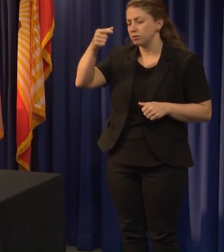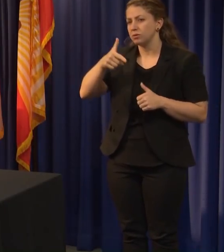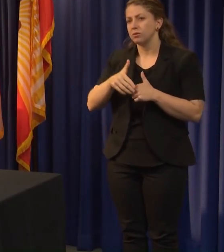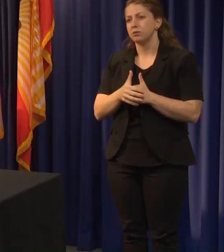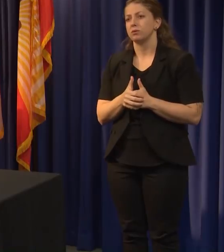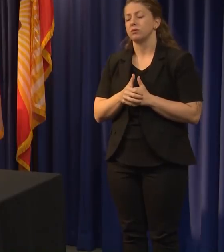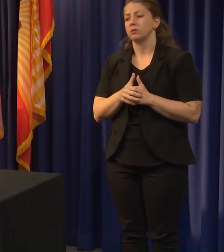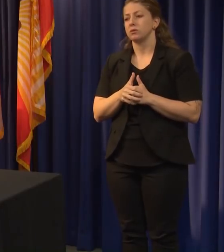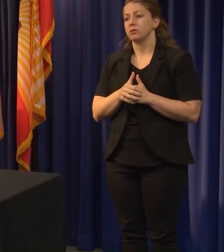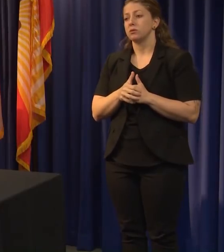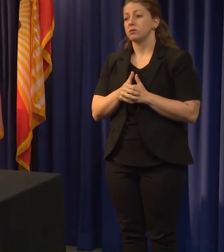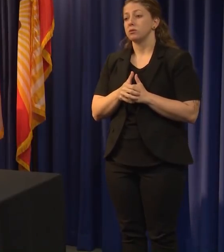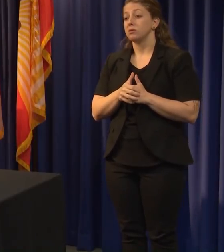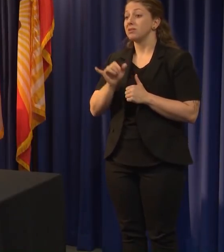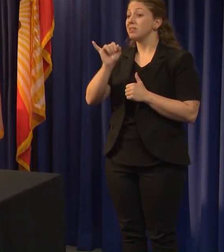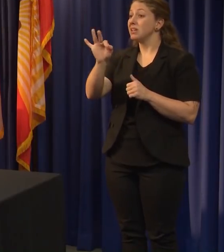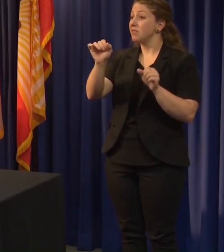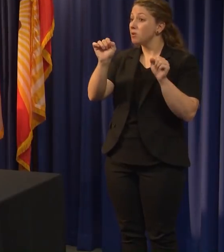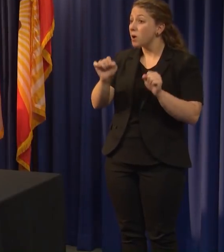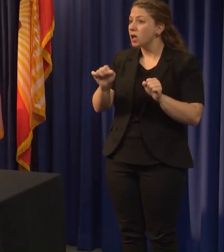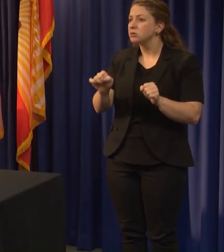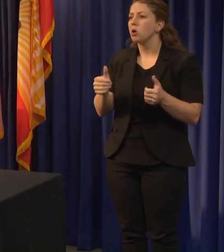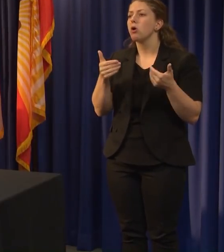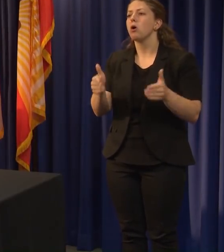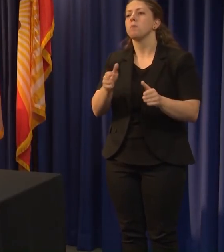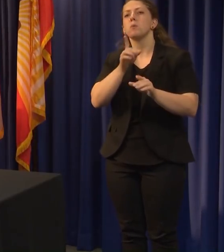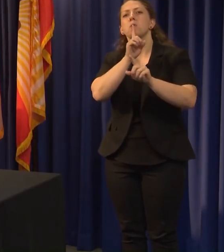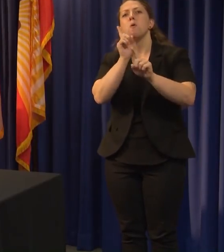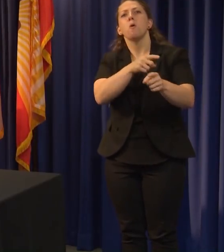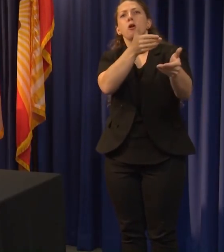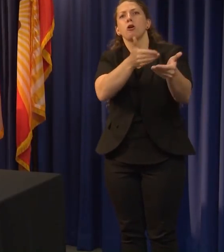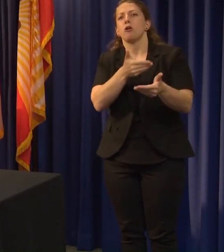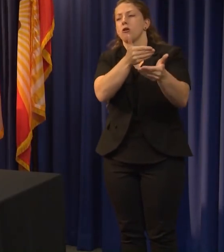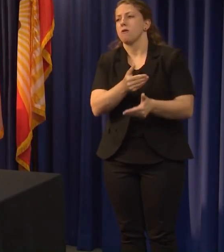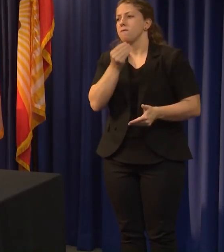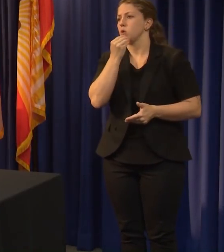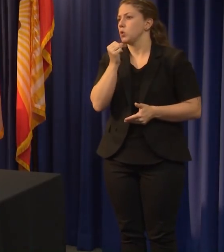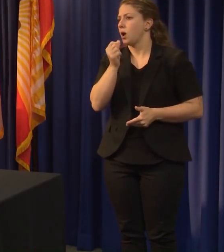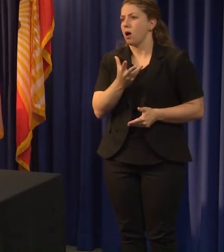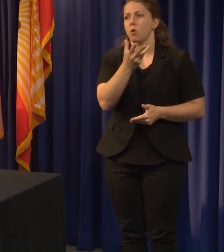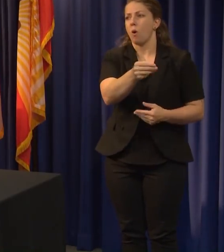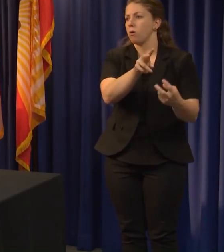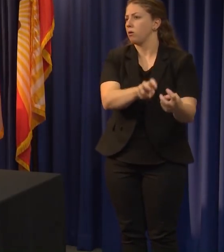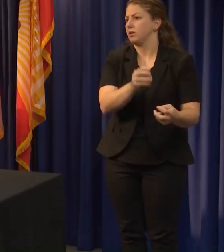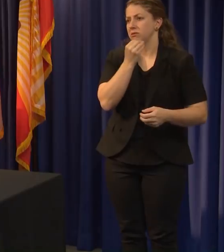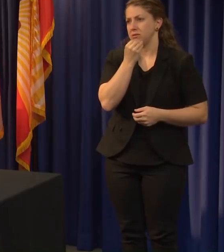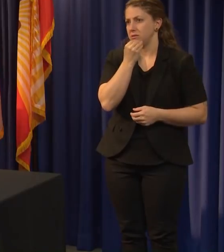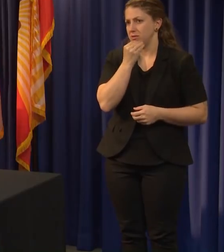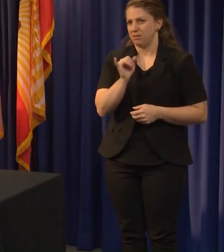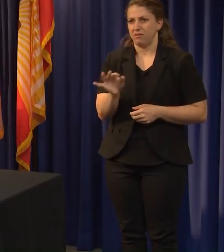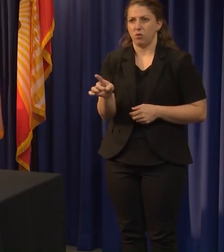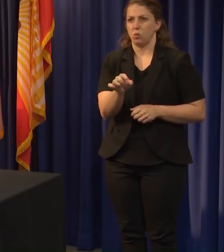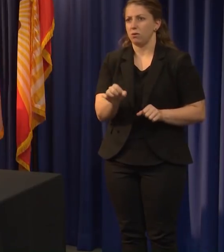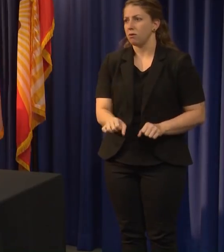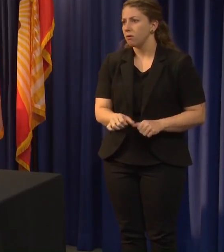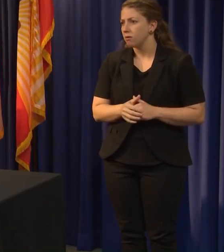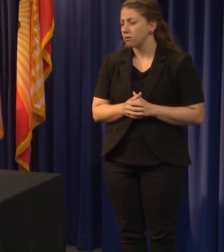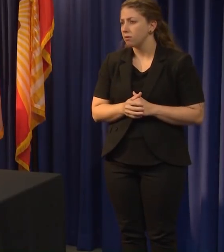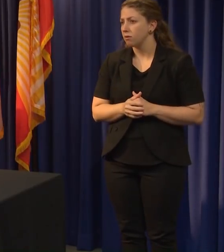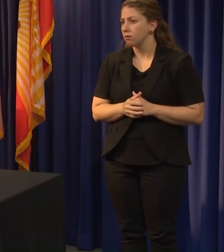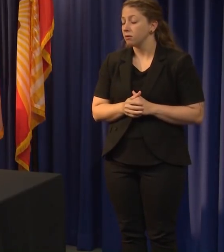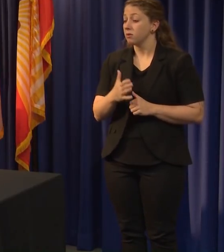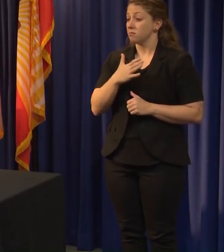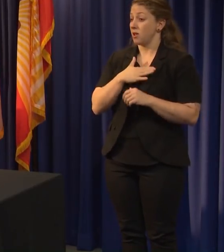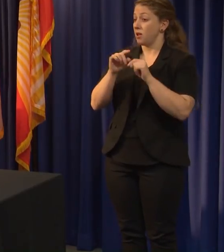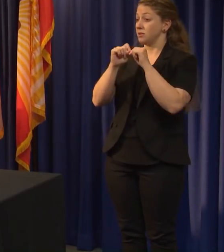encourage citizens to take advantage of takeout and delivery options from our local restaurants and businesses. My team is continuing to work with